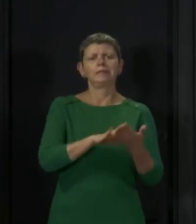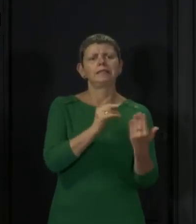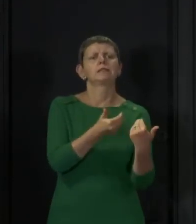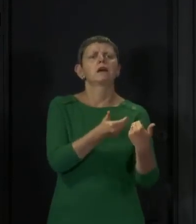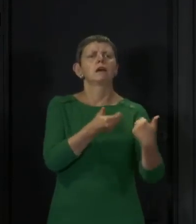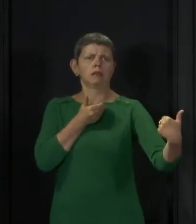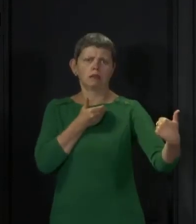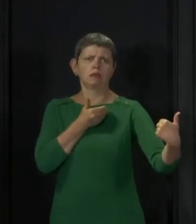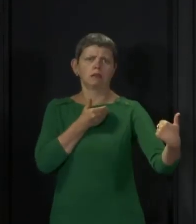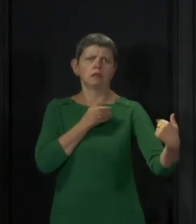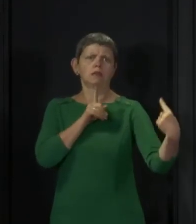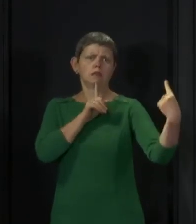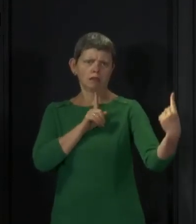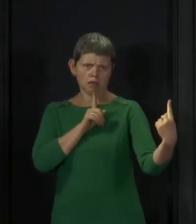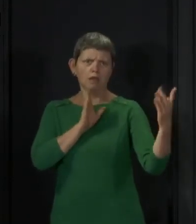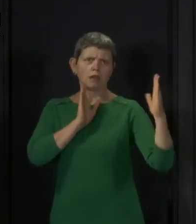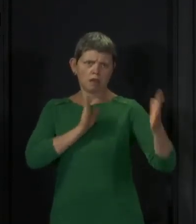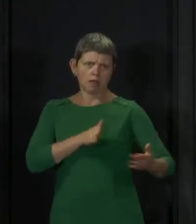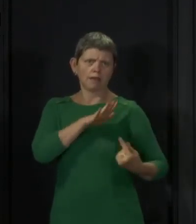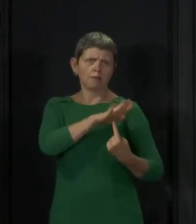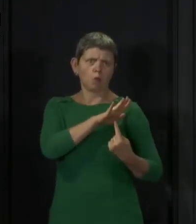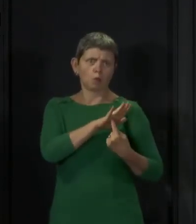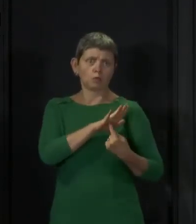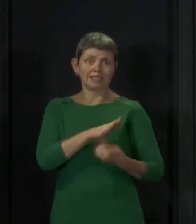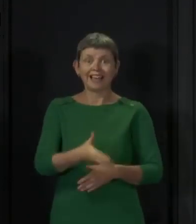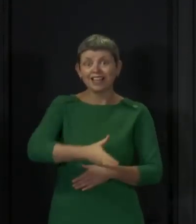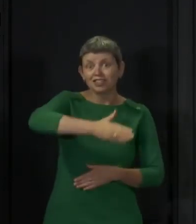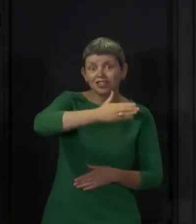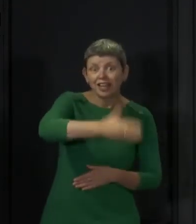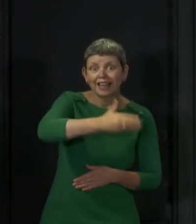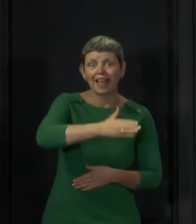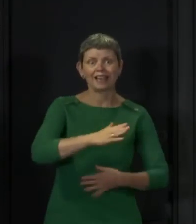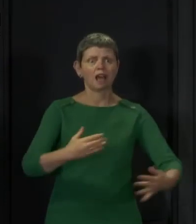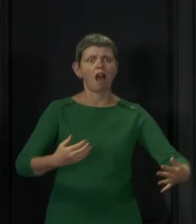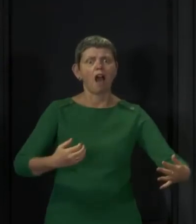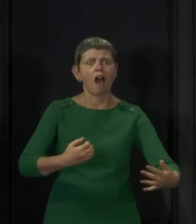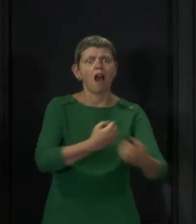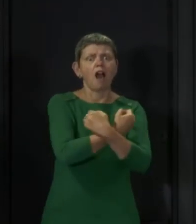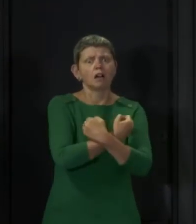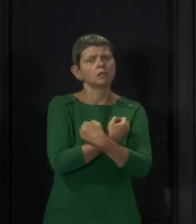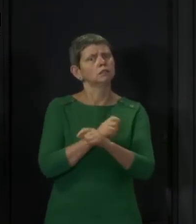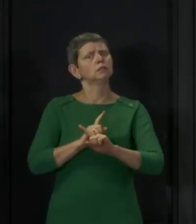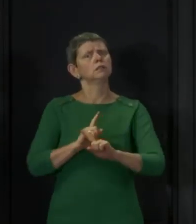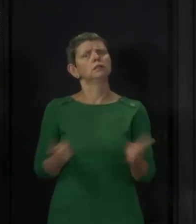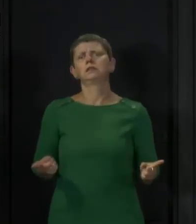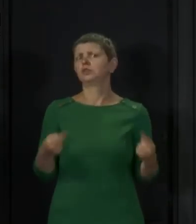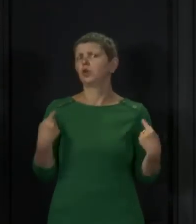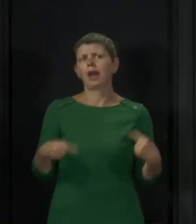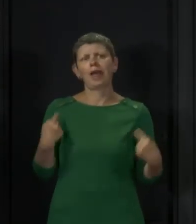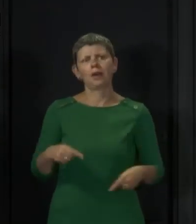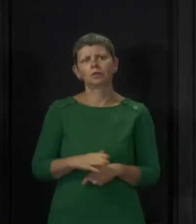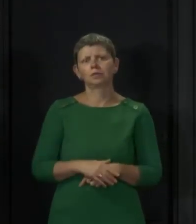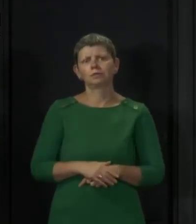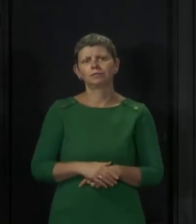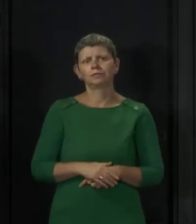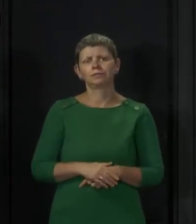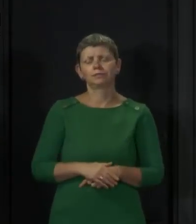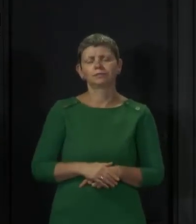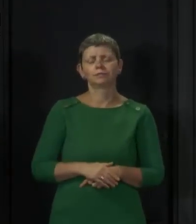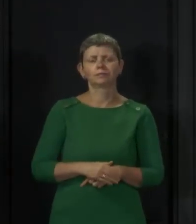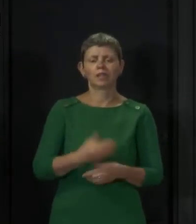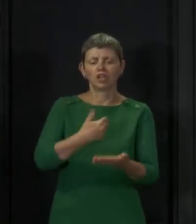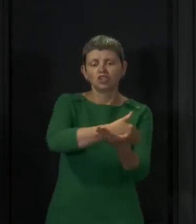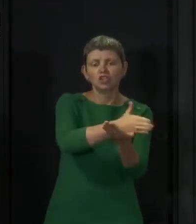another household. You should certainly not be shaking their hands or hugging them. Difficult though, I know that is. And you shouldn't share food or